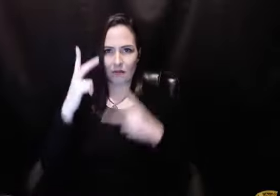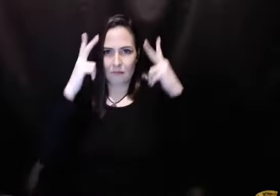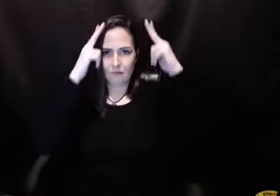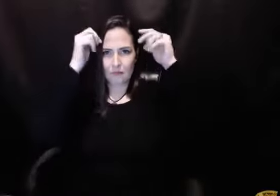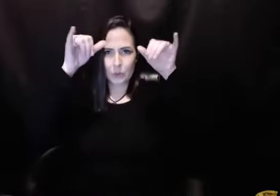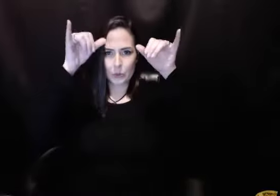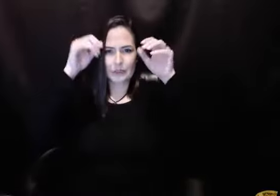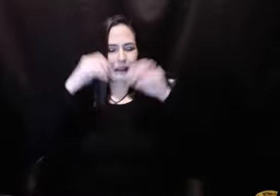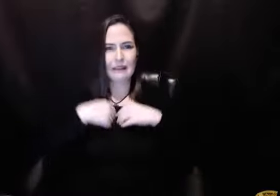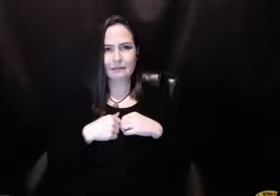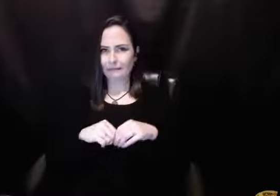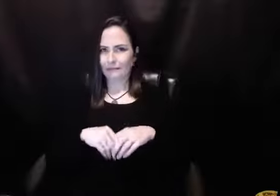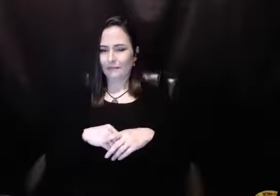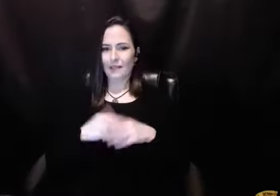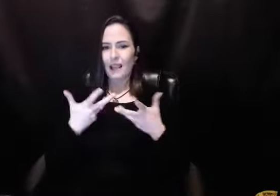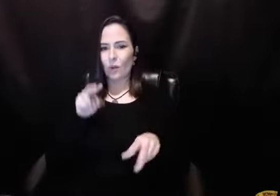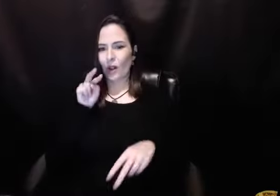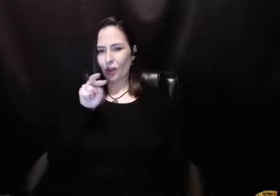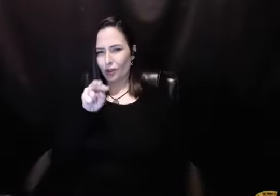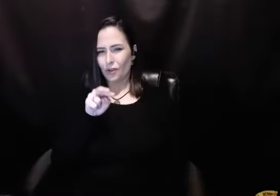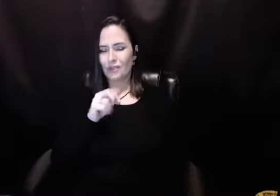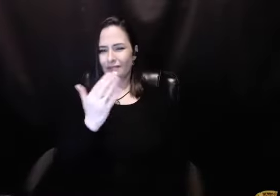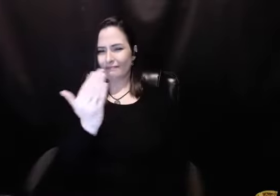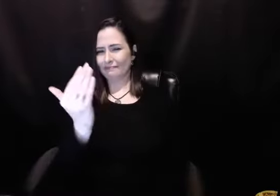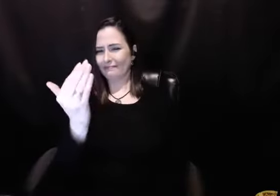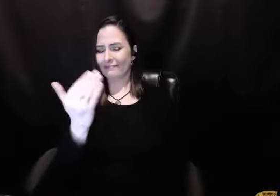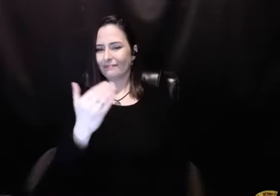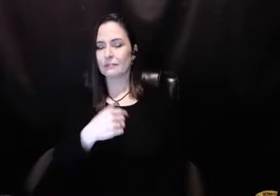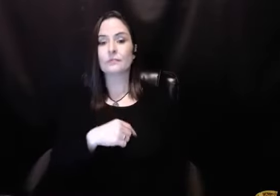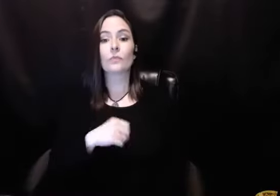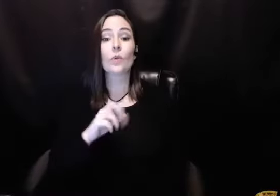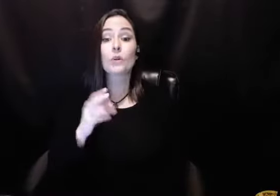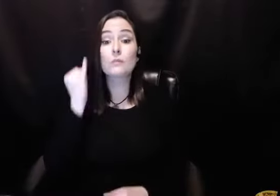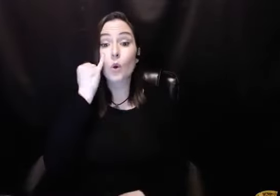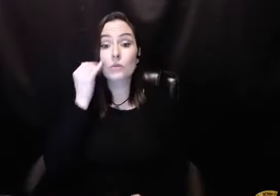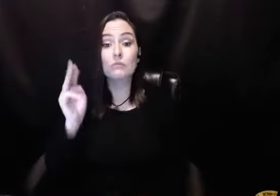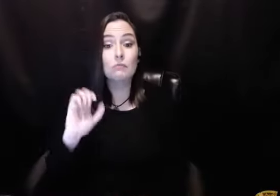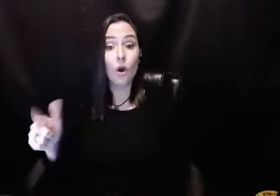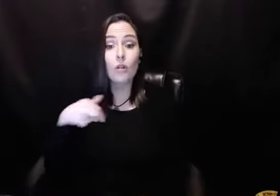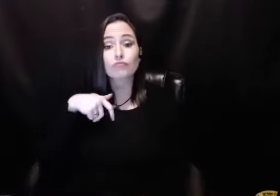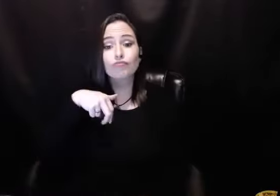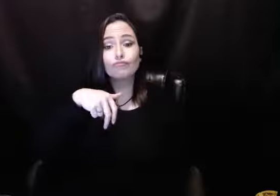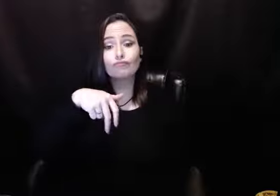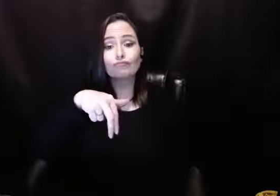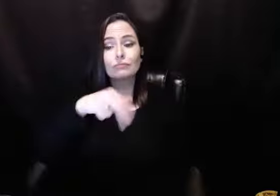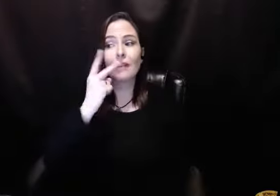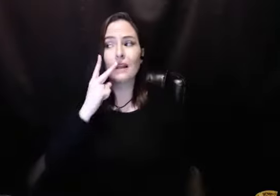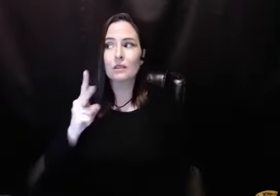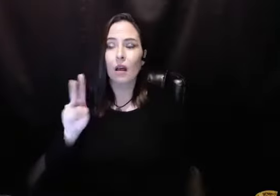in a barber's chair and look at myself and have somebody sit behind me and ask, how do you want to look? I was walking